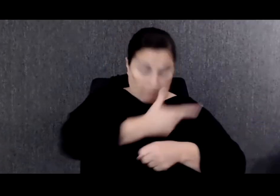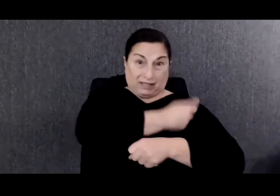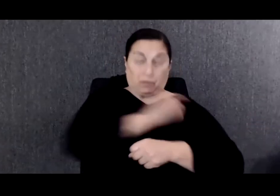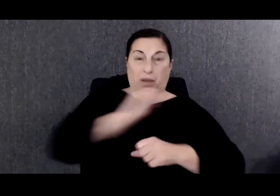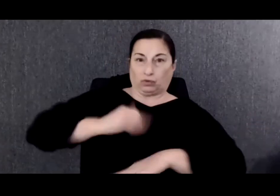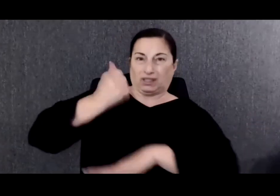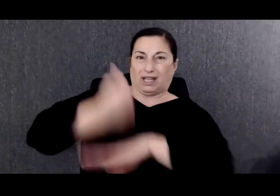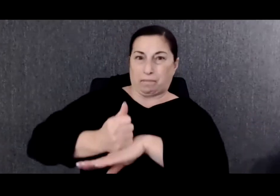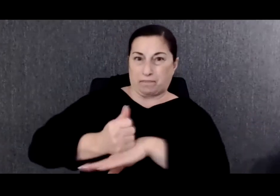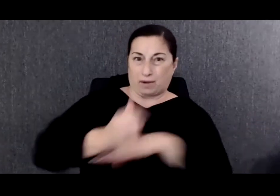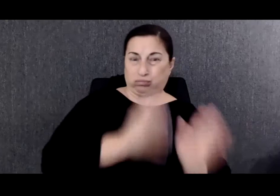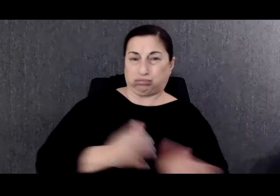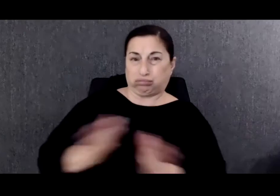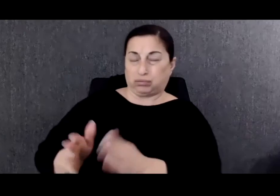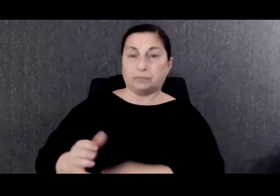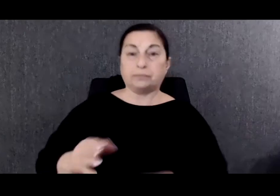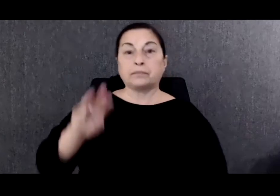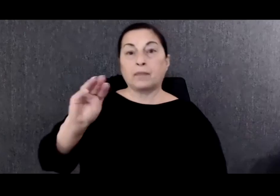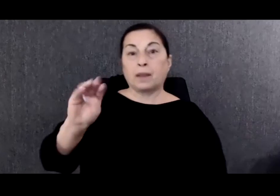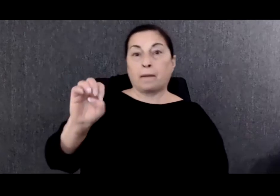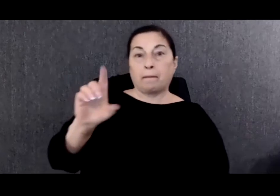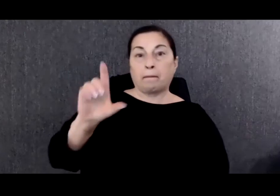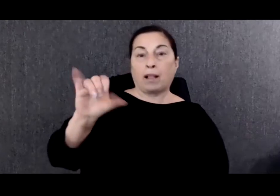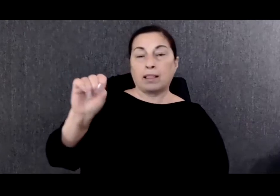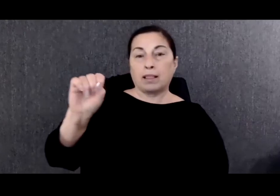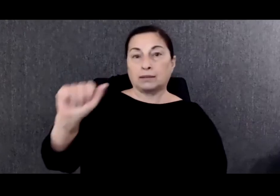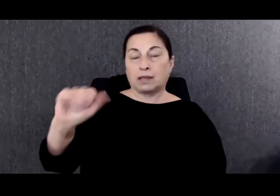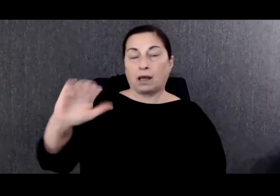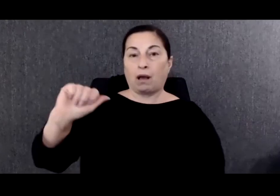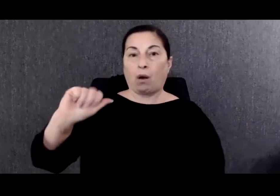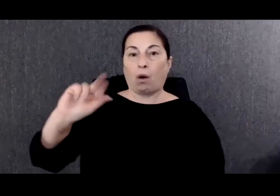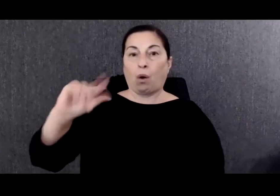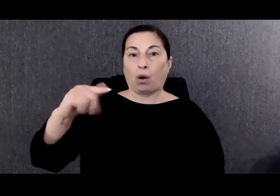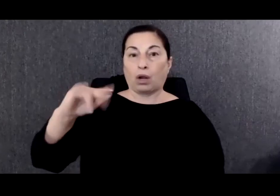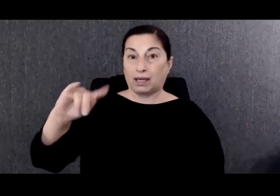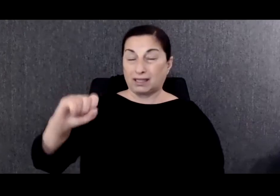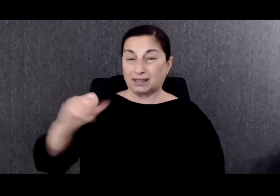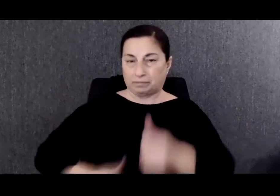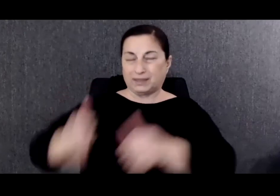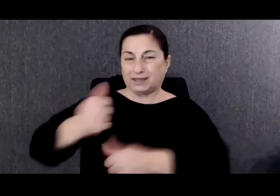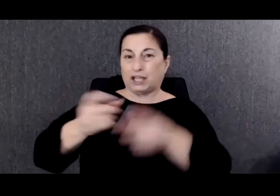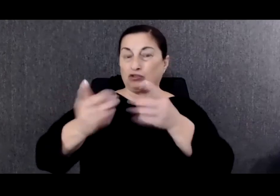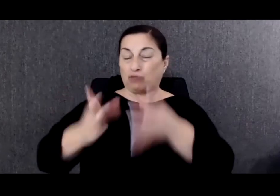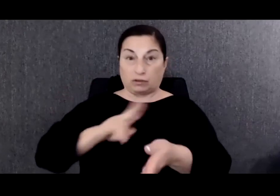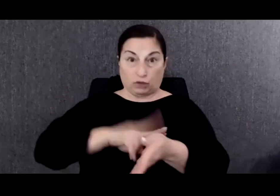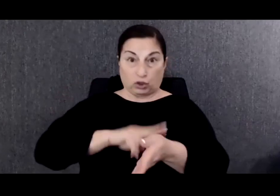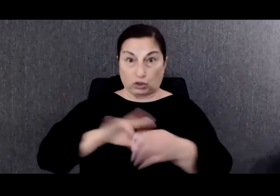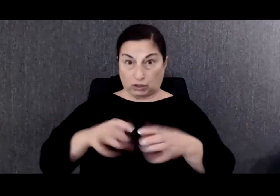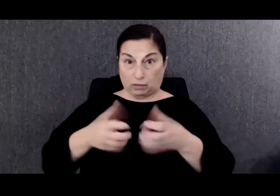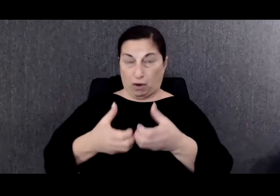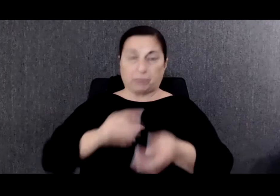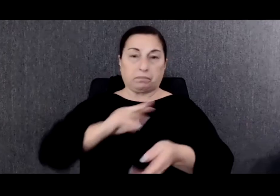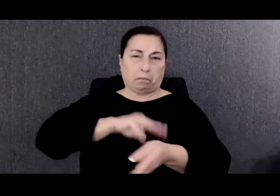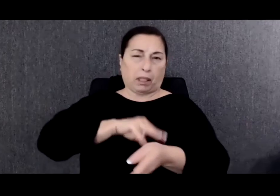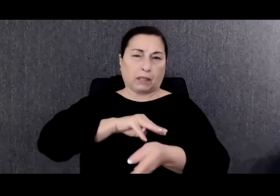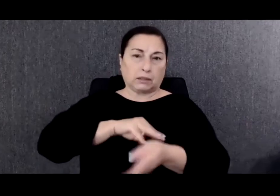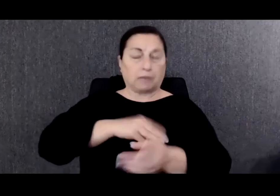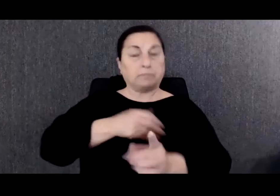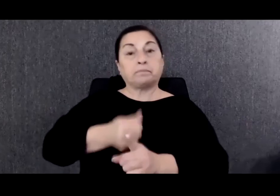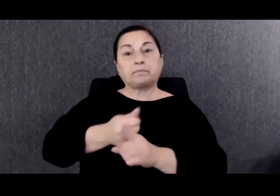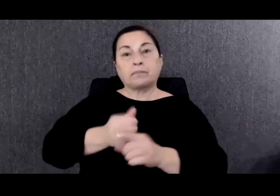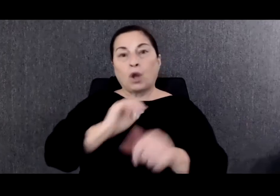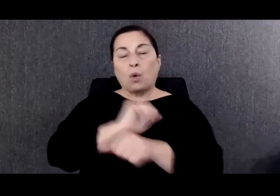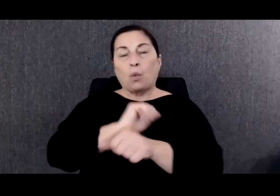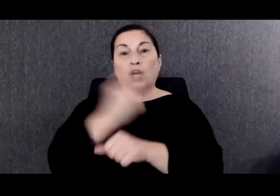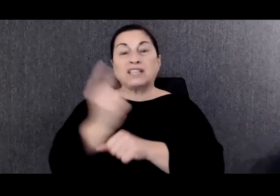Melissa Augaitis, Senior Director of Nursing, is also working on what is